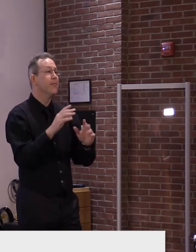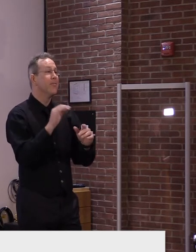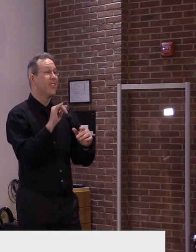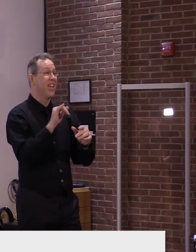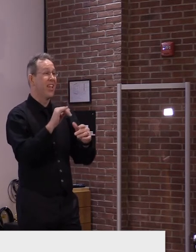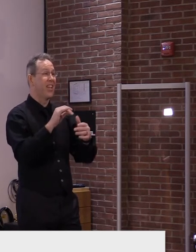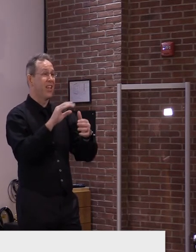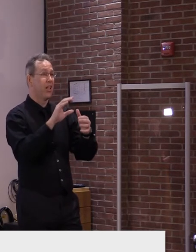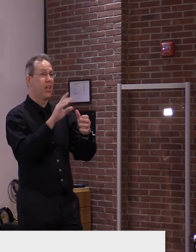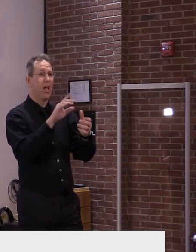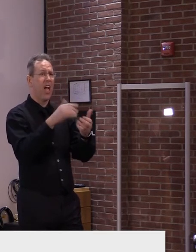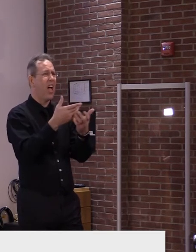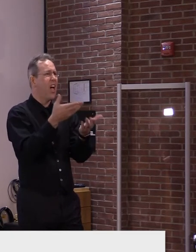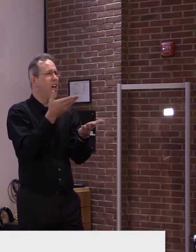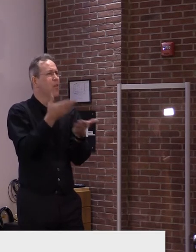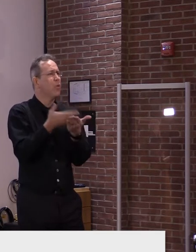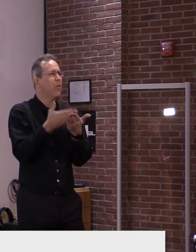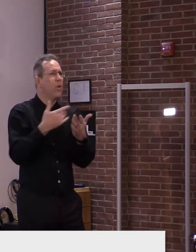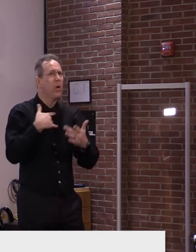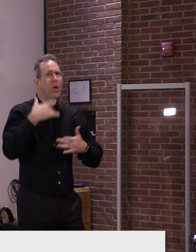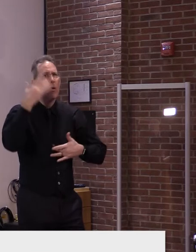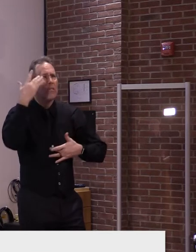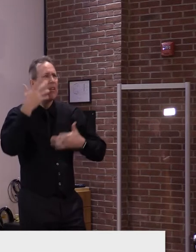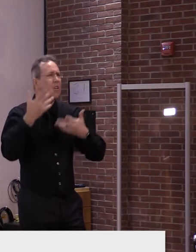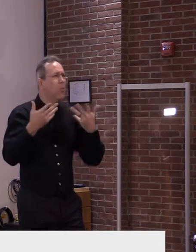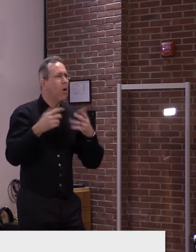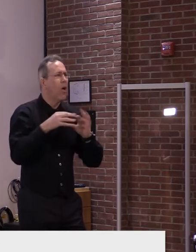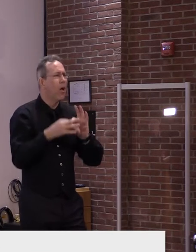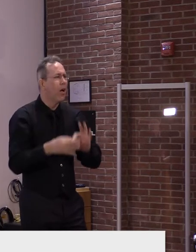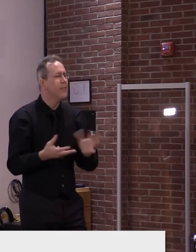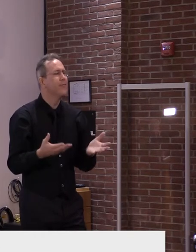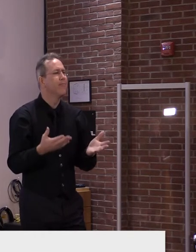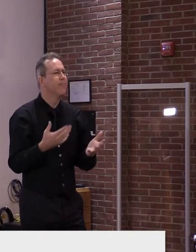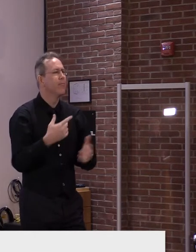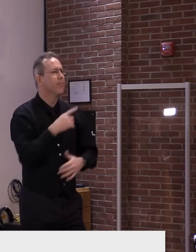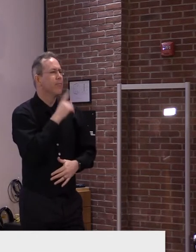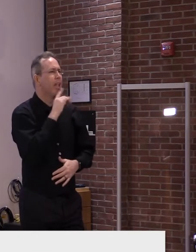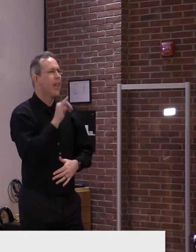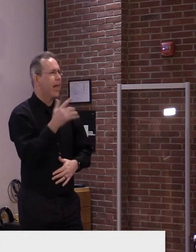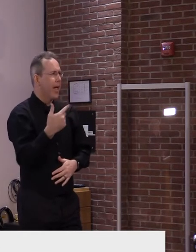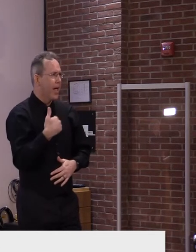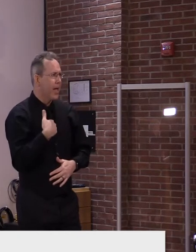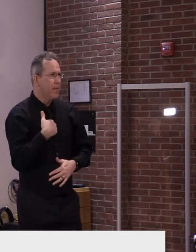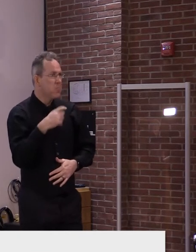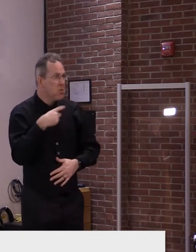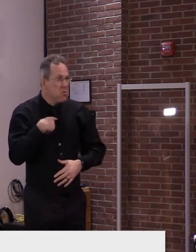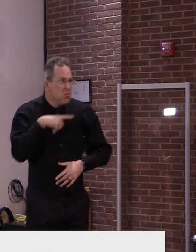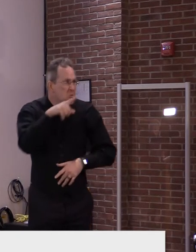person that's signing up. There's a lot of things that will happen behind the scenes on the verification.